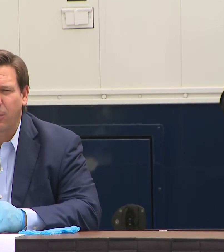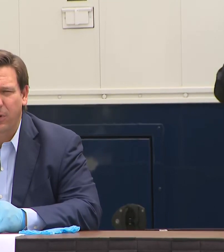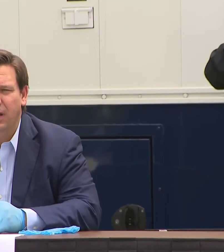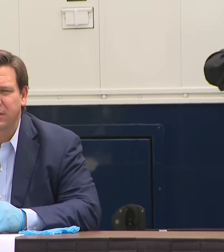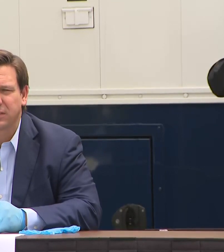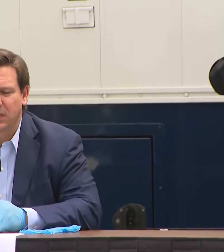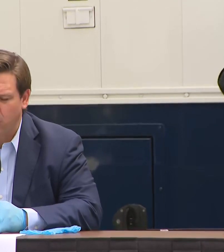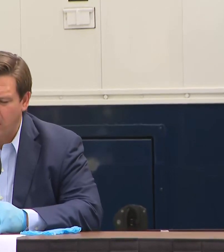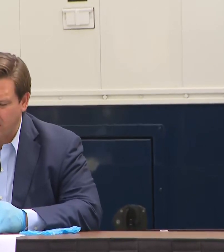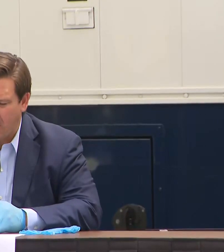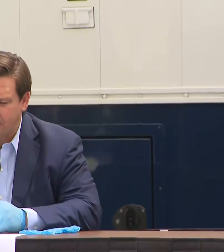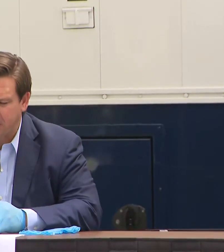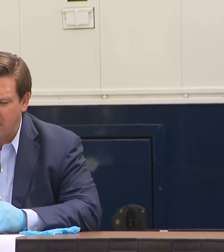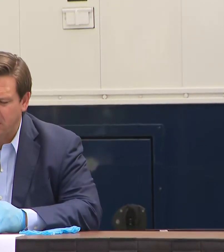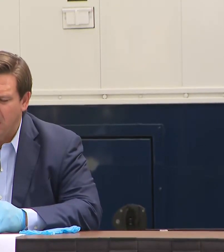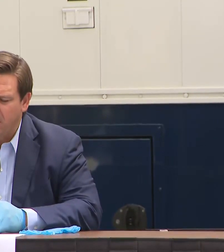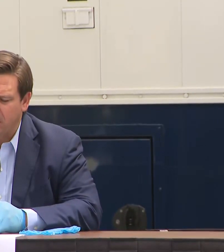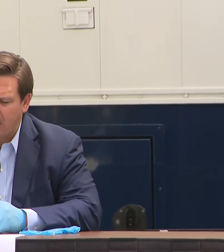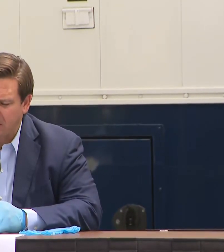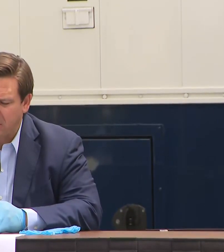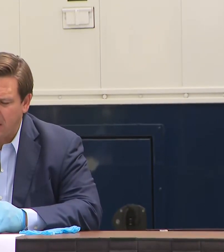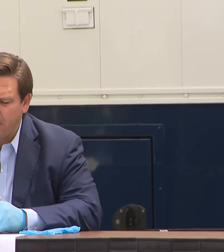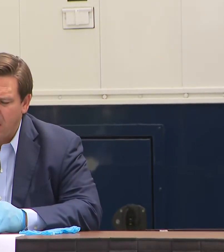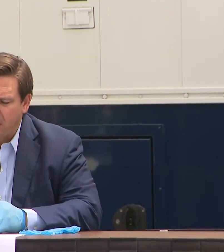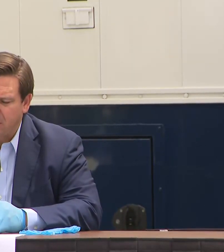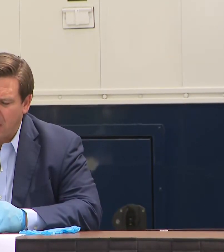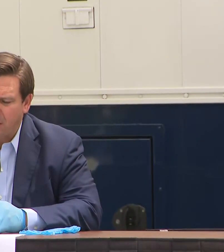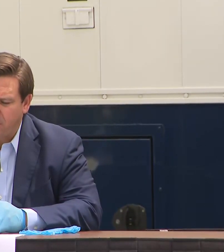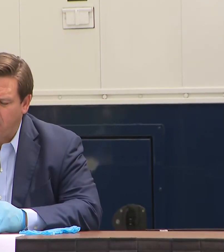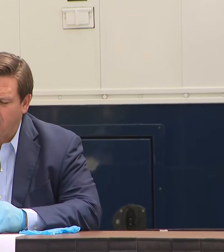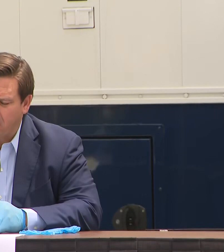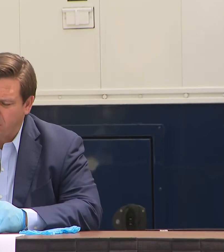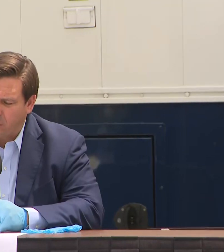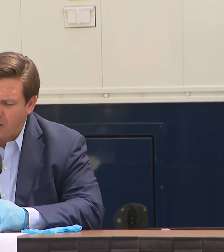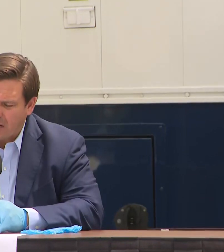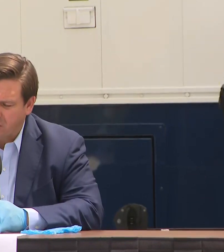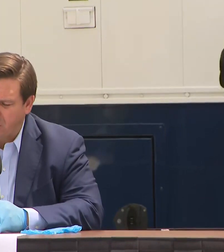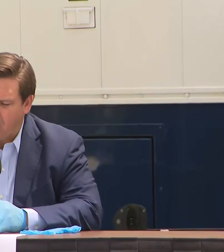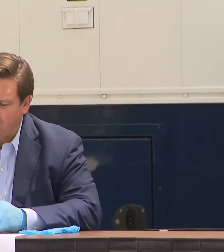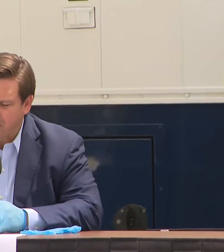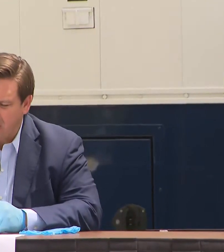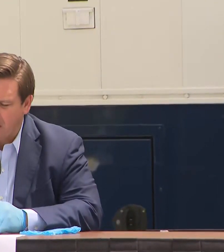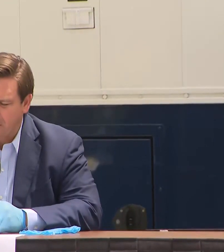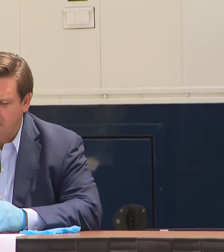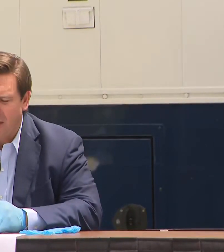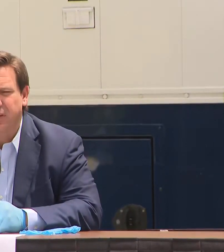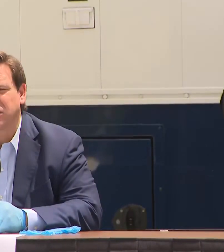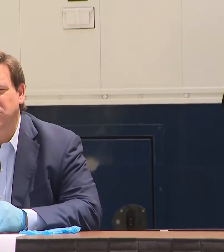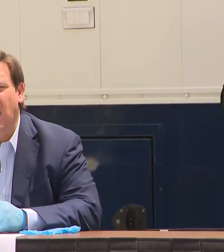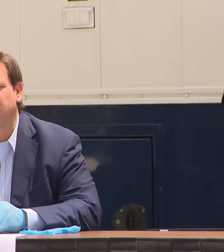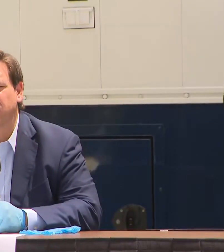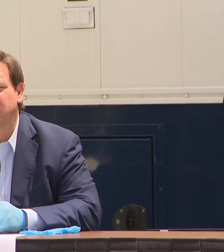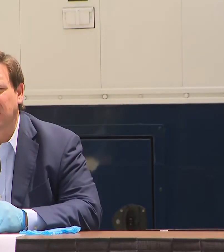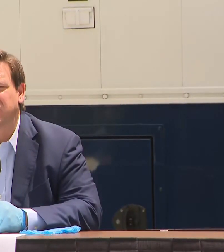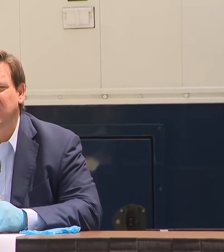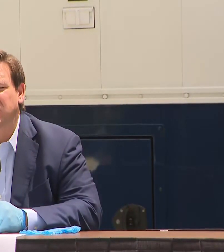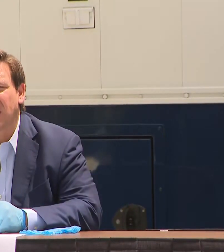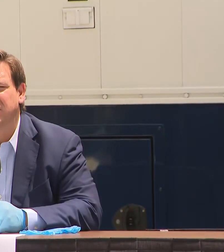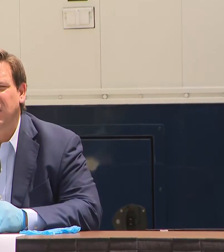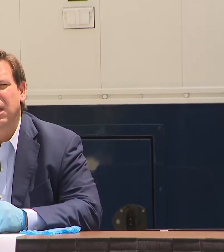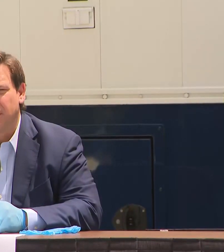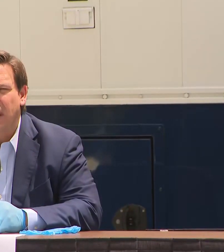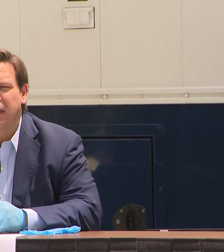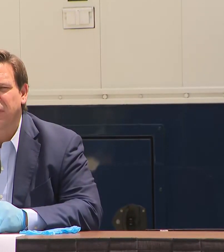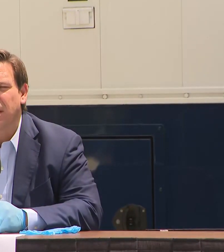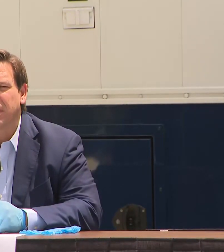and that will put us as one of the top states for testing. The state of Florida and the Florida National Guard have set up seven drive-through testing